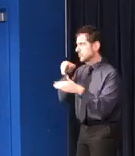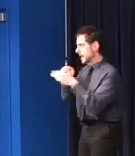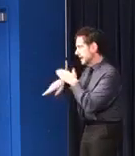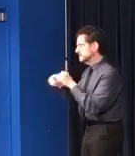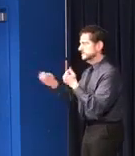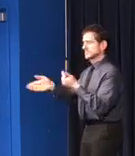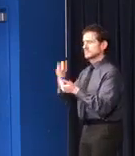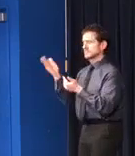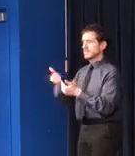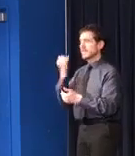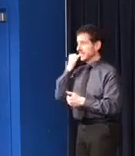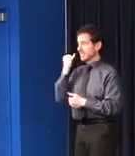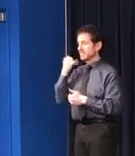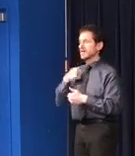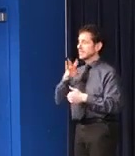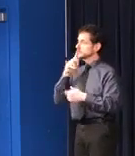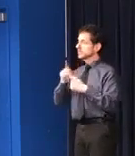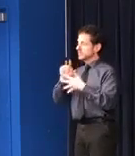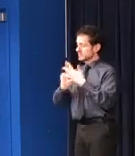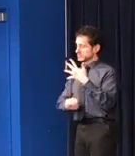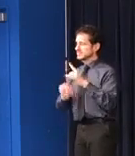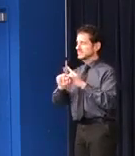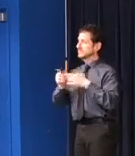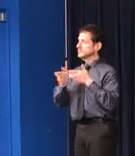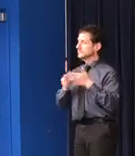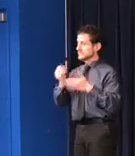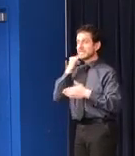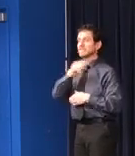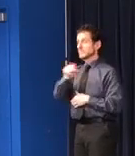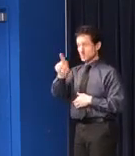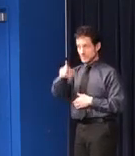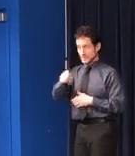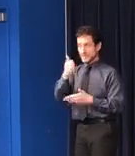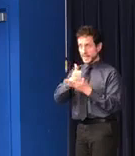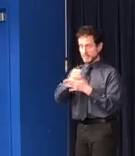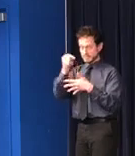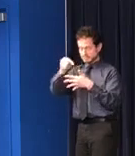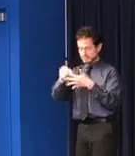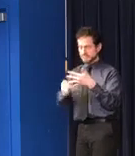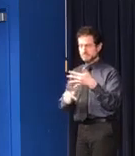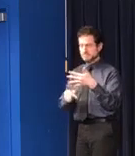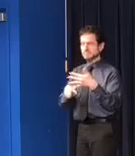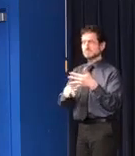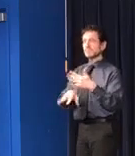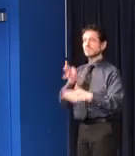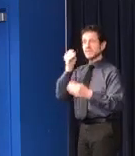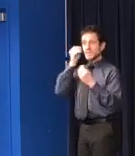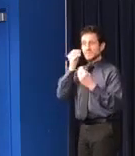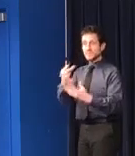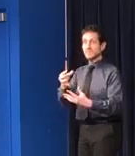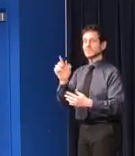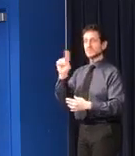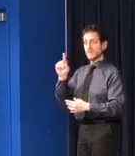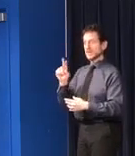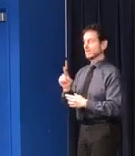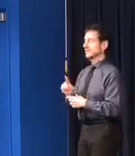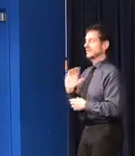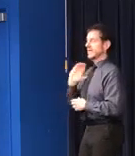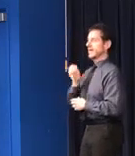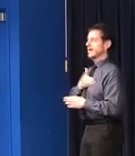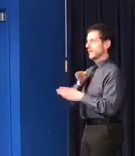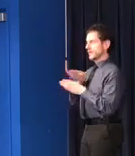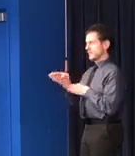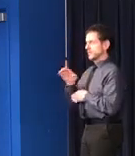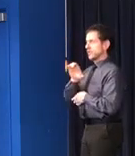if you need any of these services, you can find more information on accessing all of these measures at our